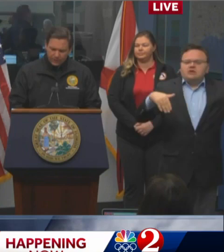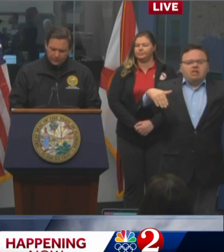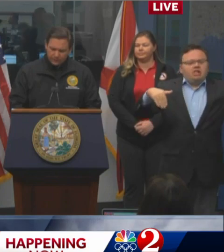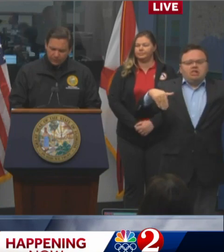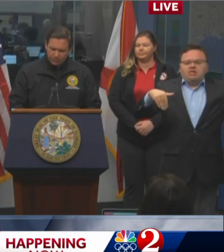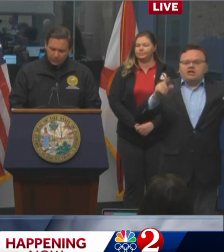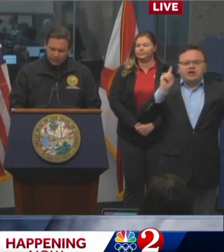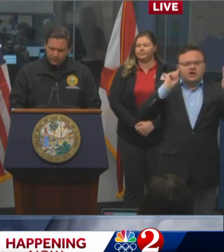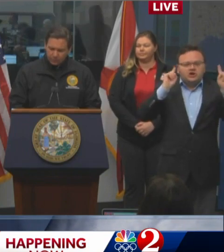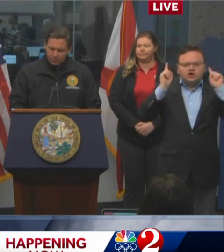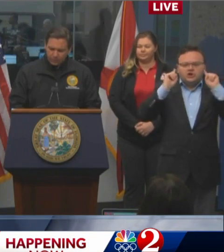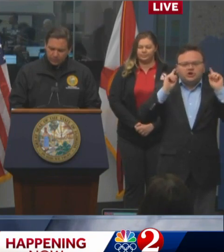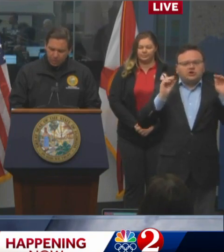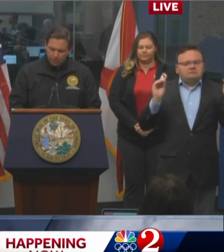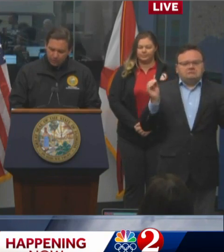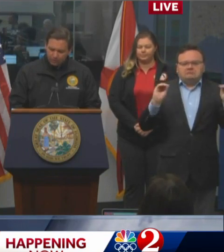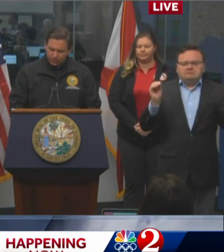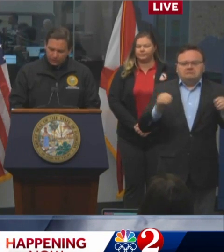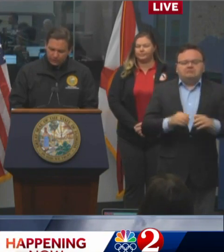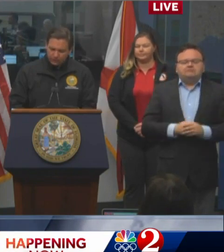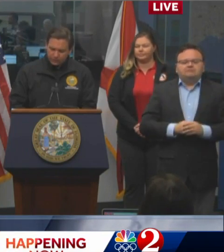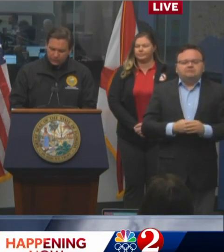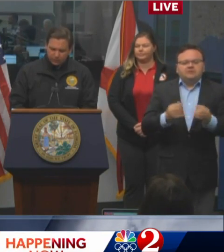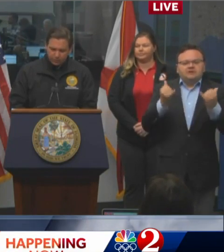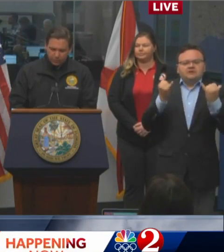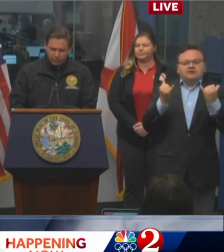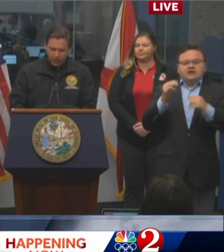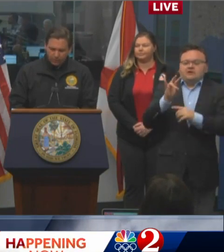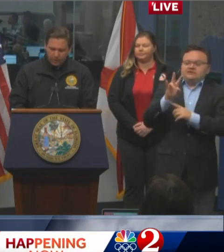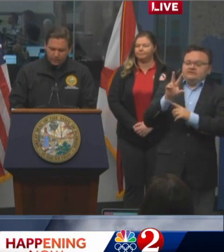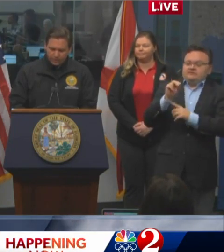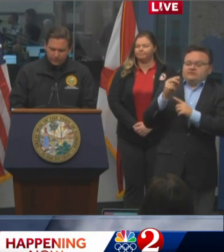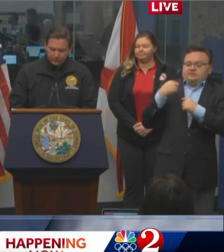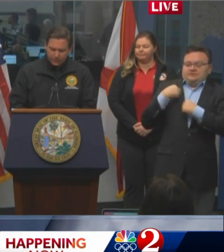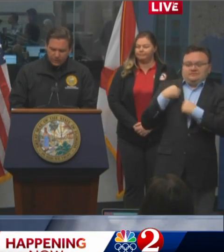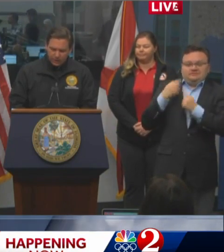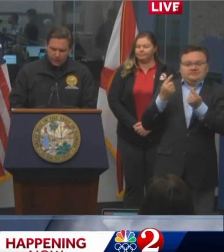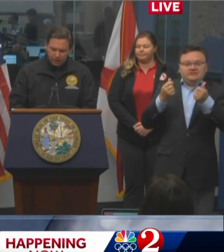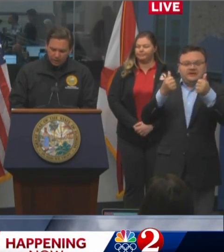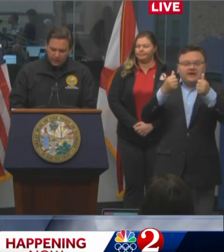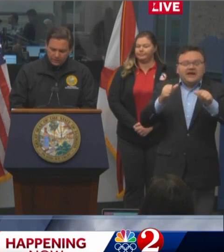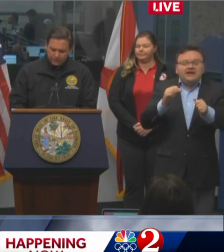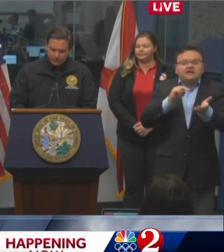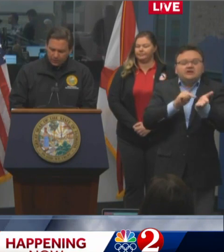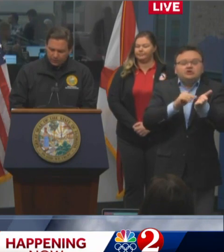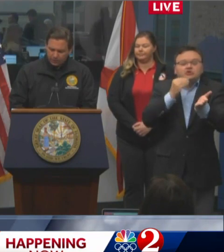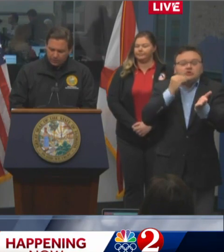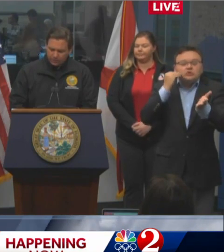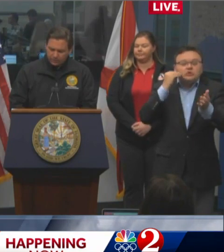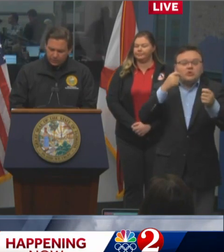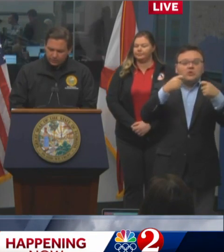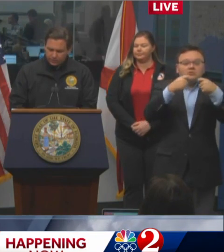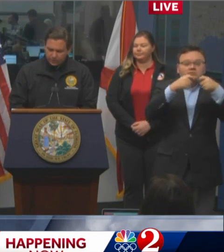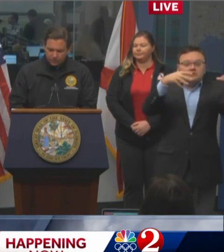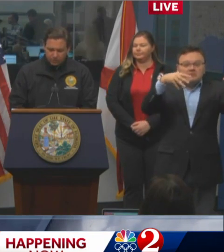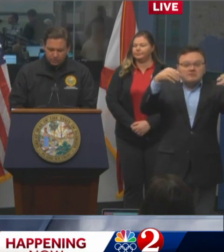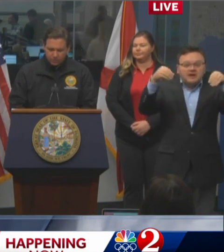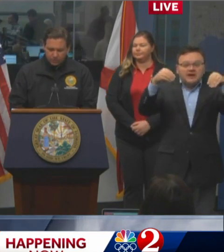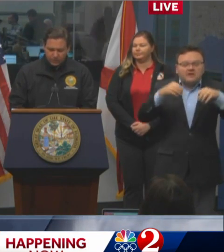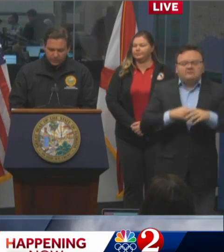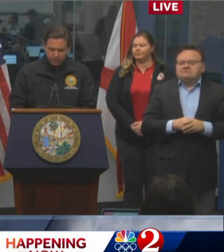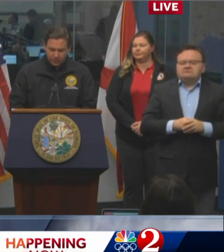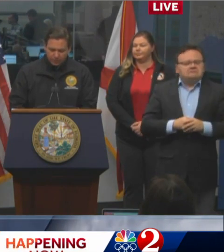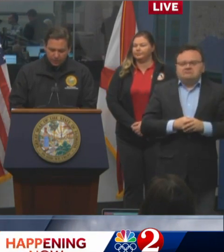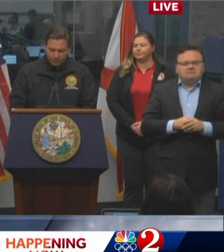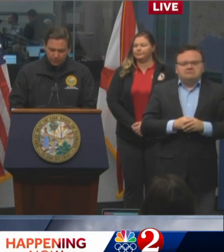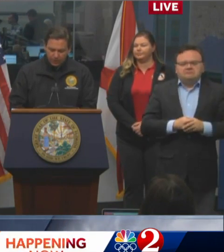point, as of 7 30 this morning, no health care facilities have reported power outages. Our Agency for Healthcare Administration is in close